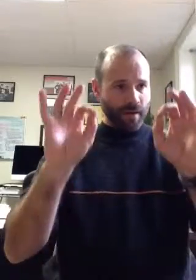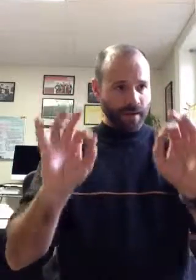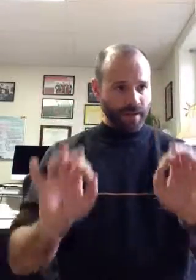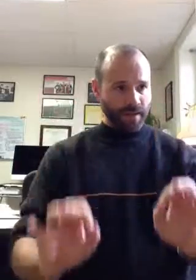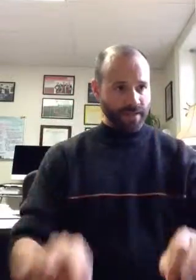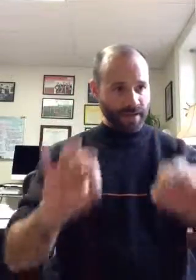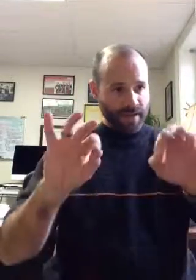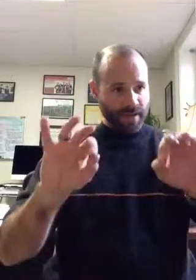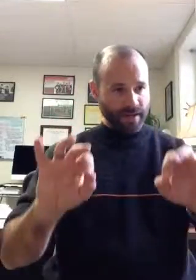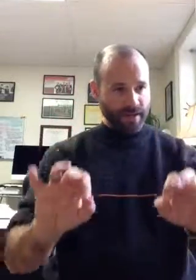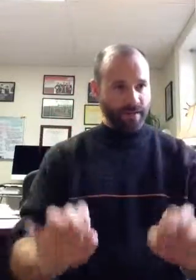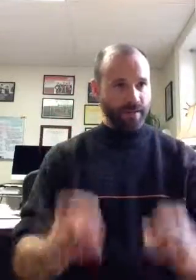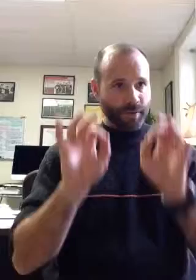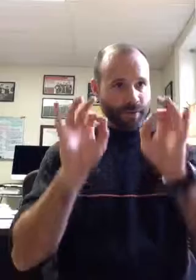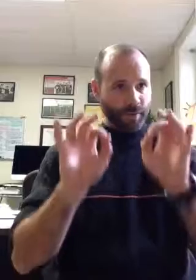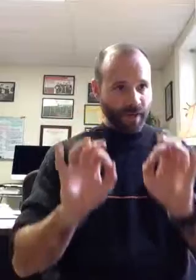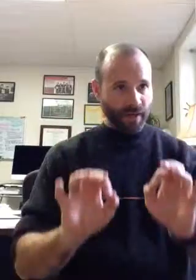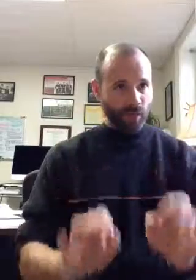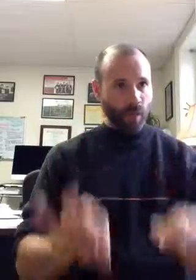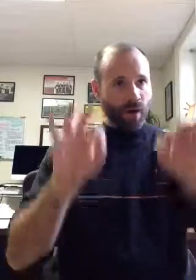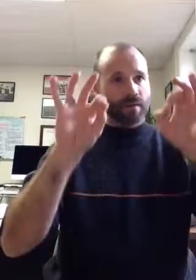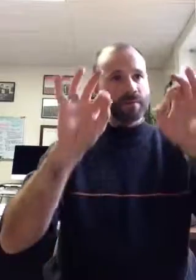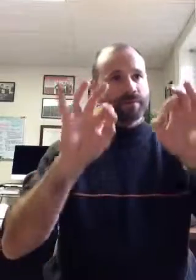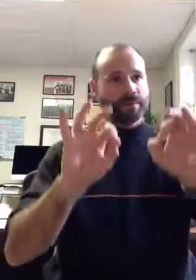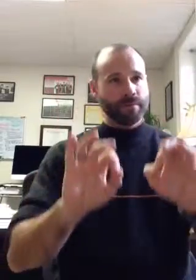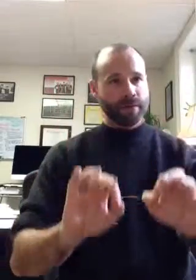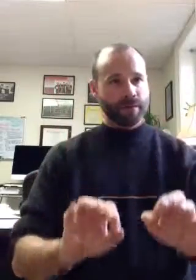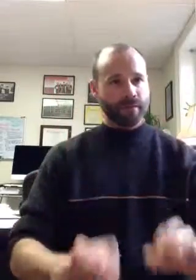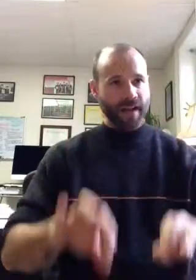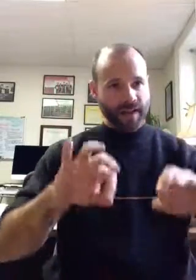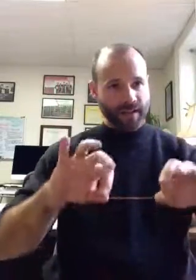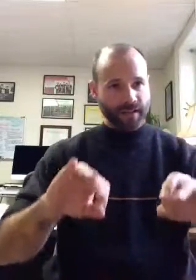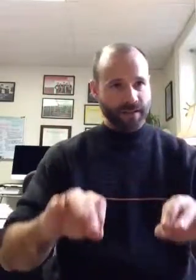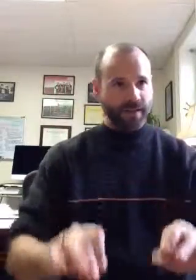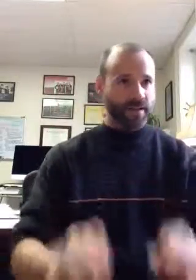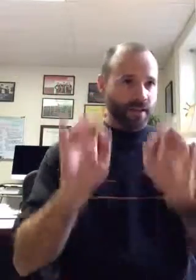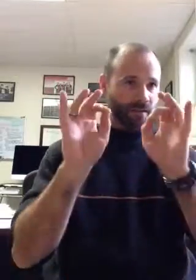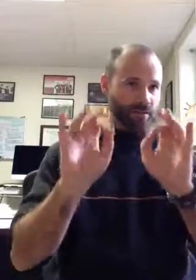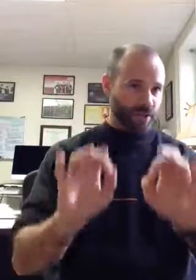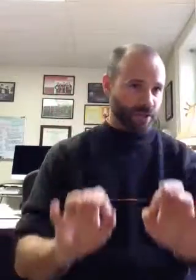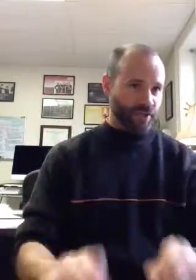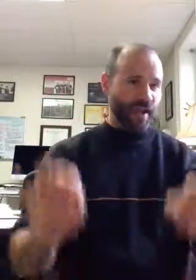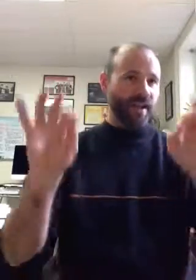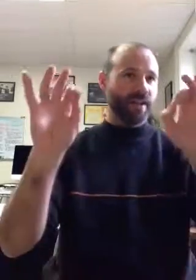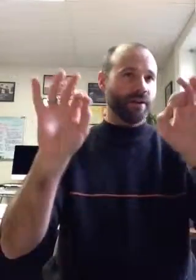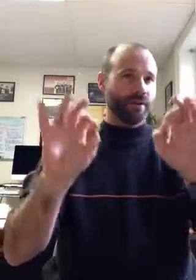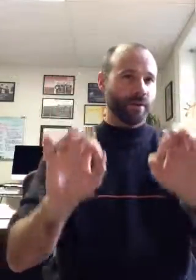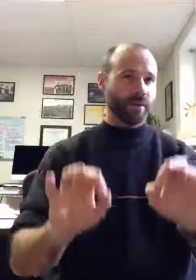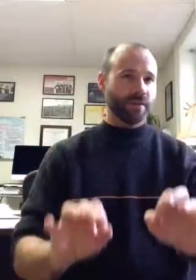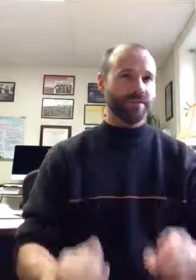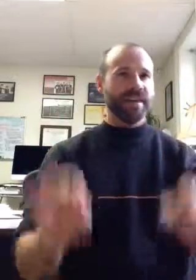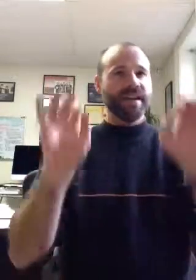Yea, though I walk through the valley of the shadow of death,